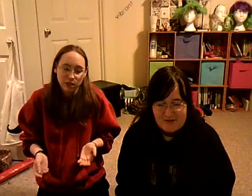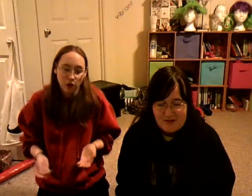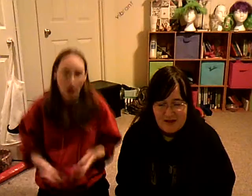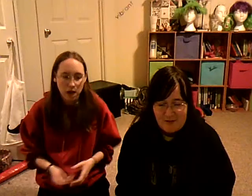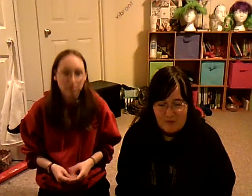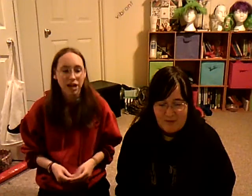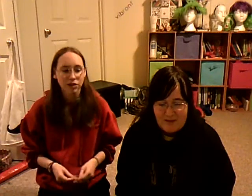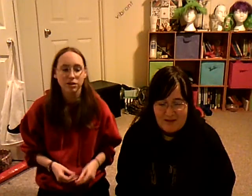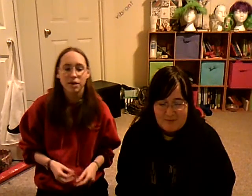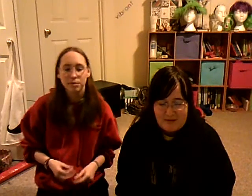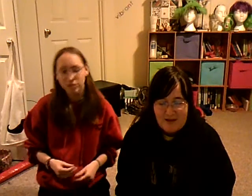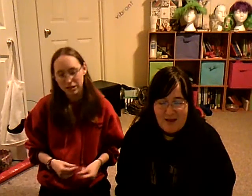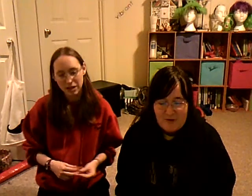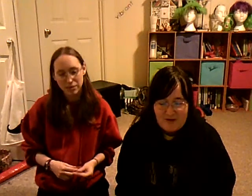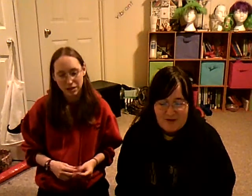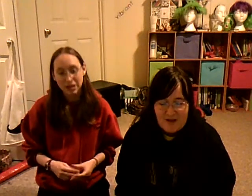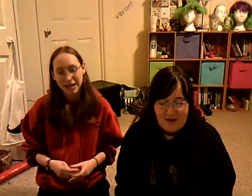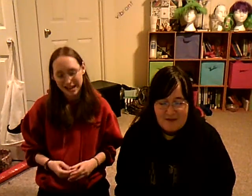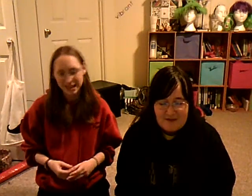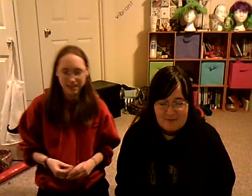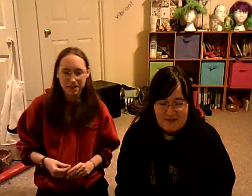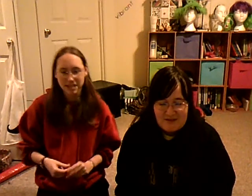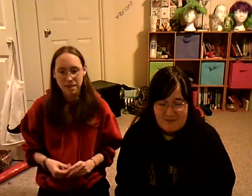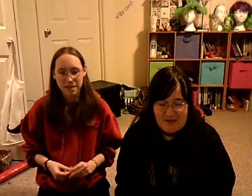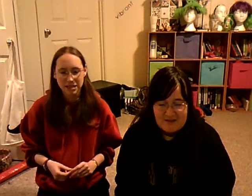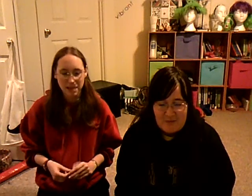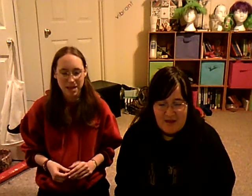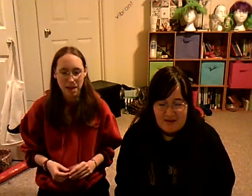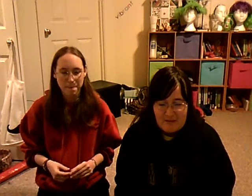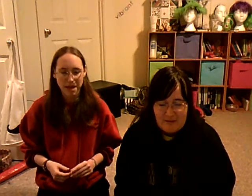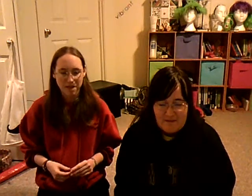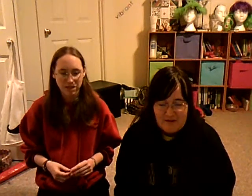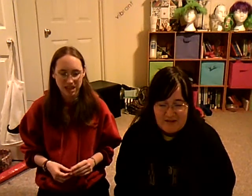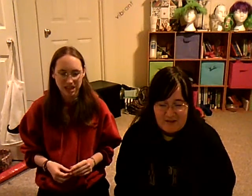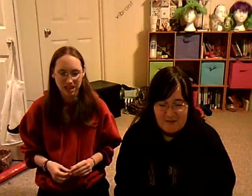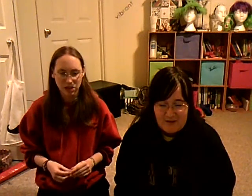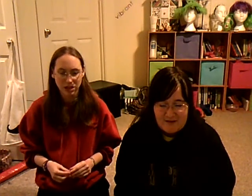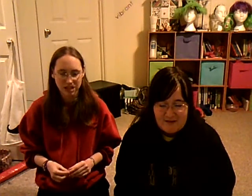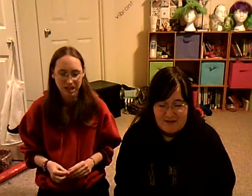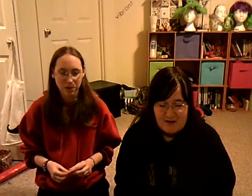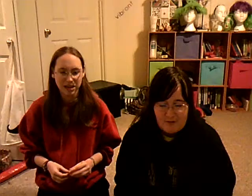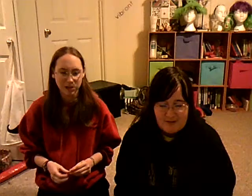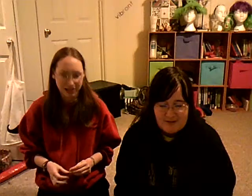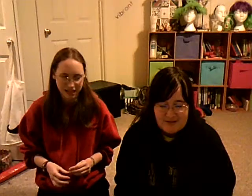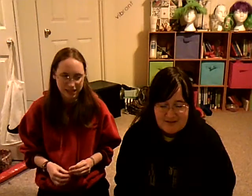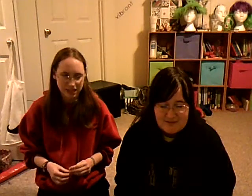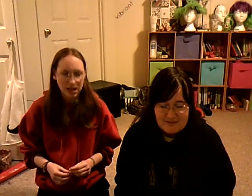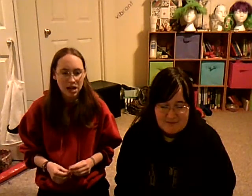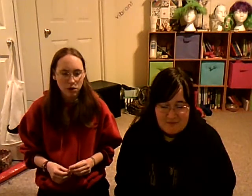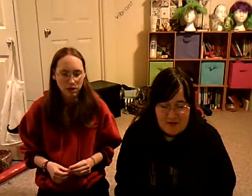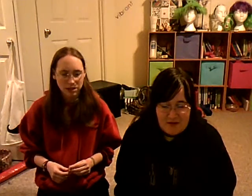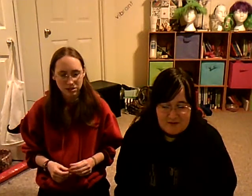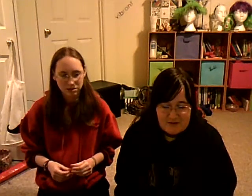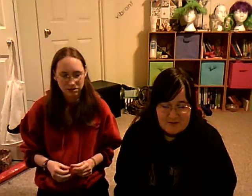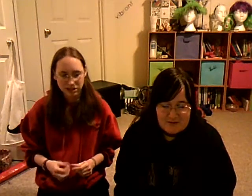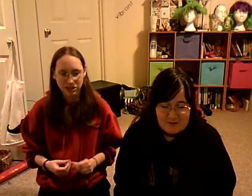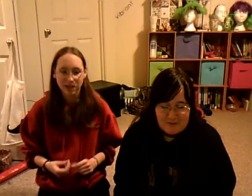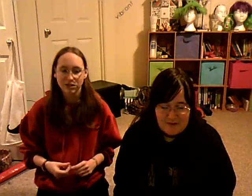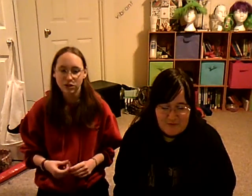You still got them. And left something to miss. They make up of everything that we can see and know it'll exist. Quarks can be used in two